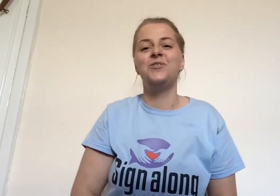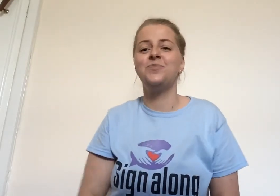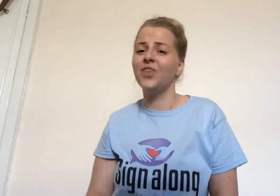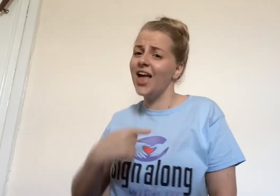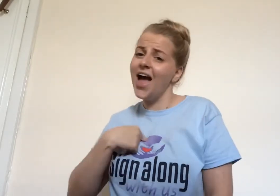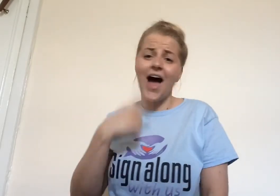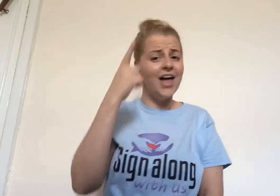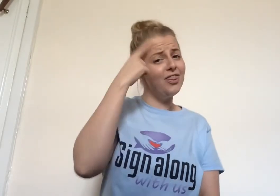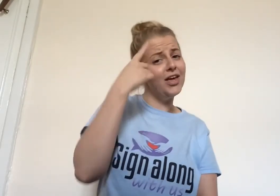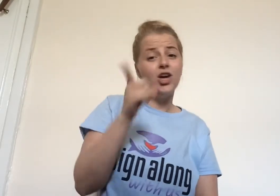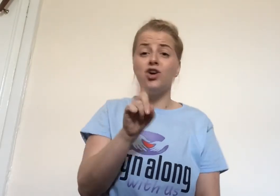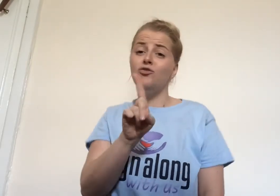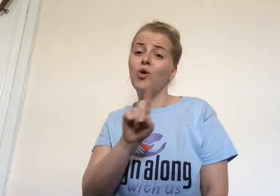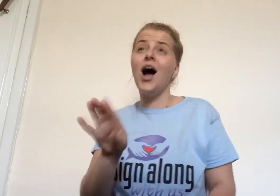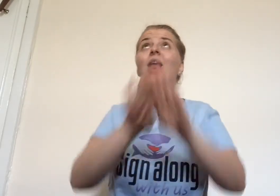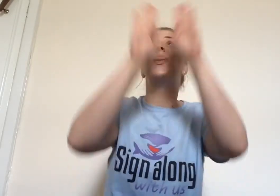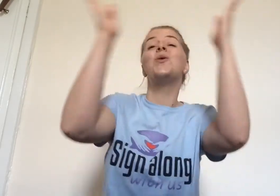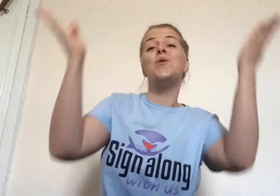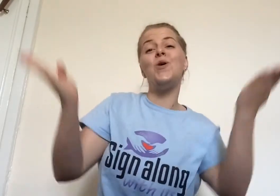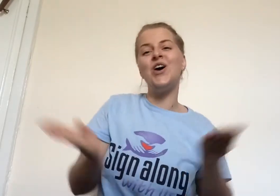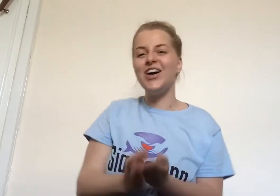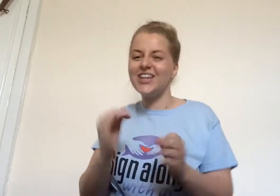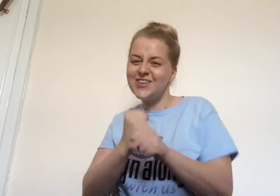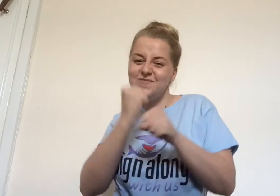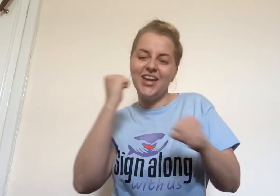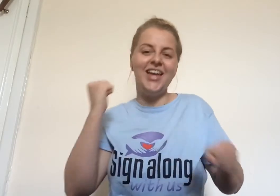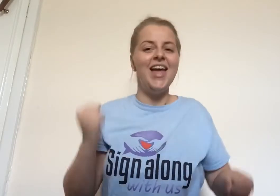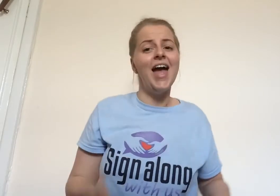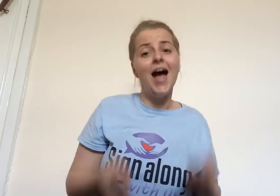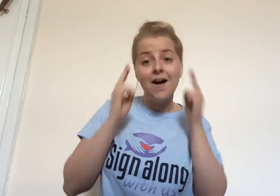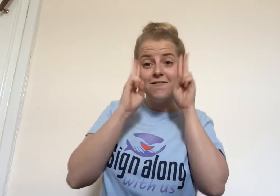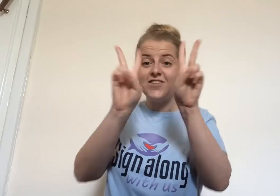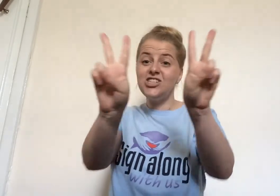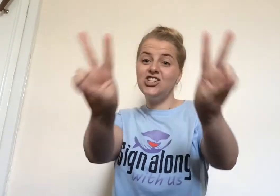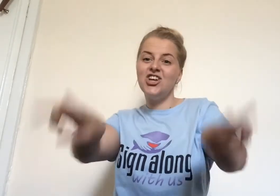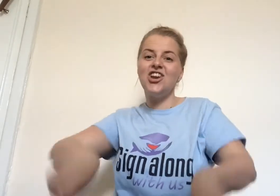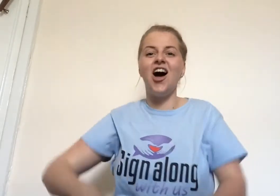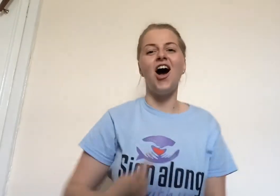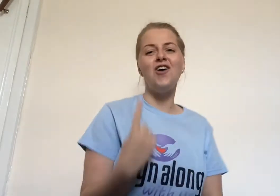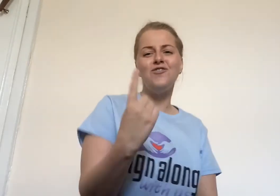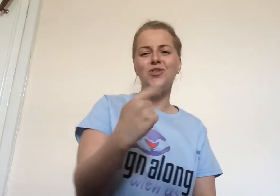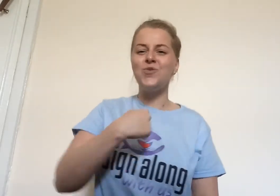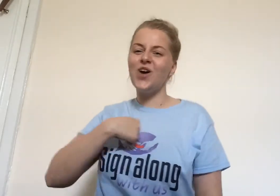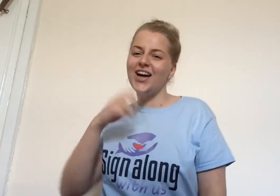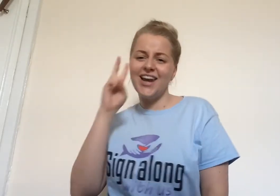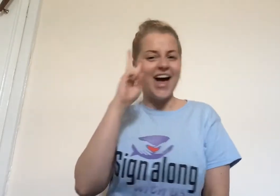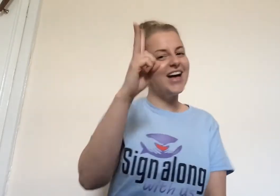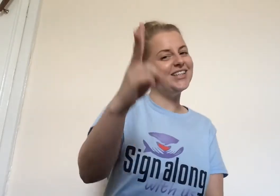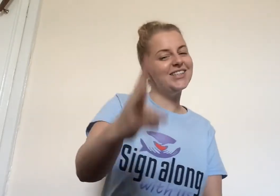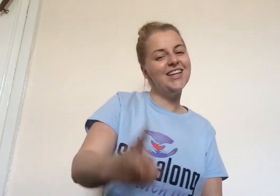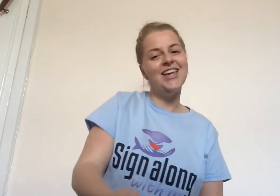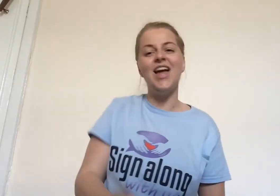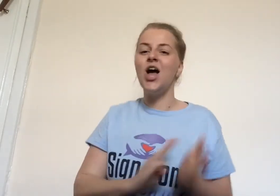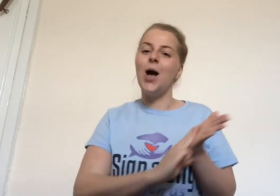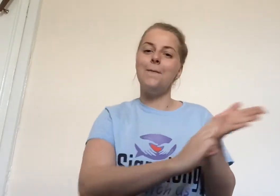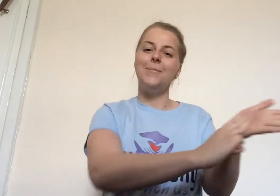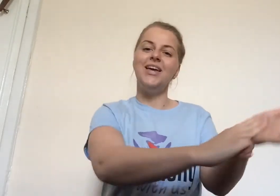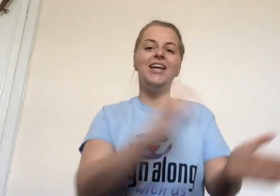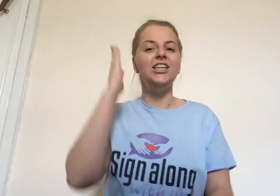I think of what the world could be. I of what one I see. A million